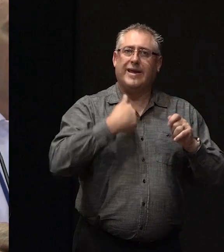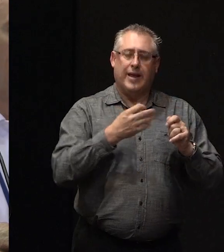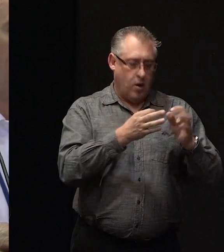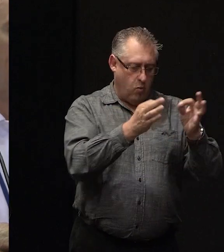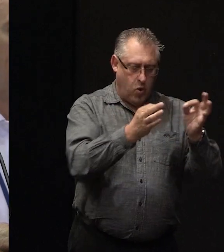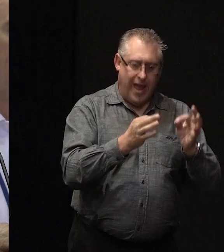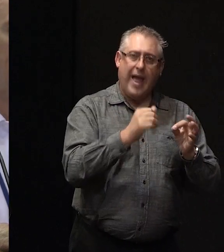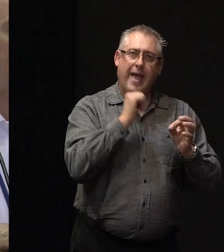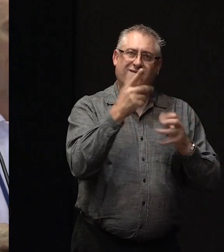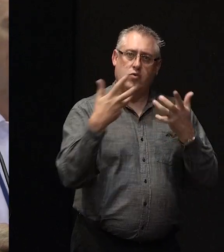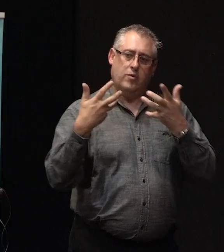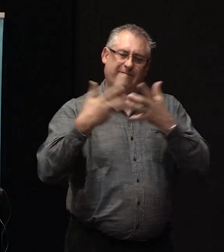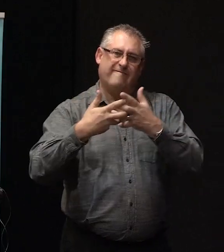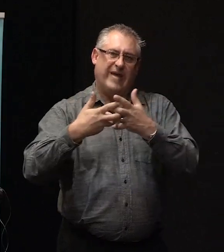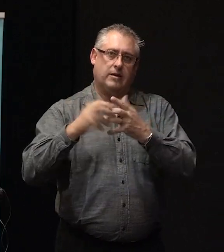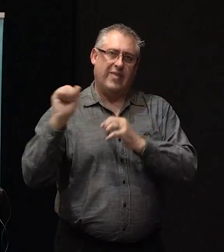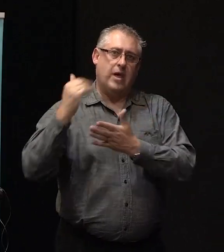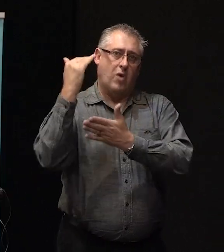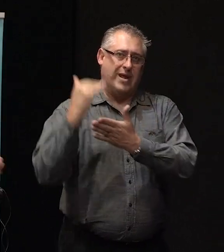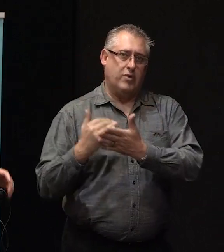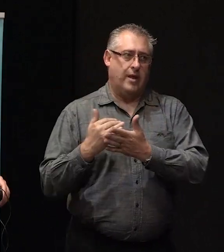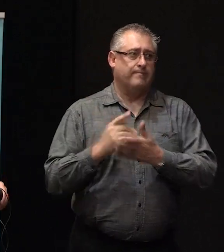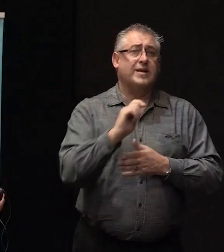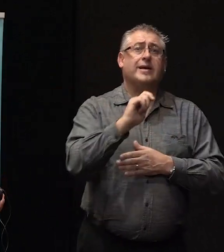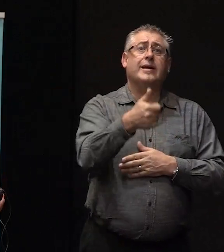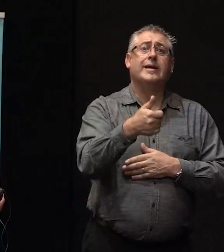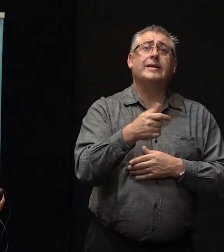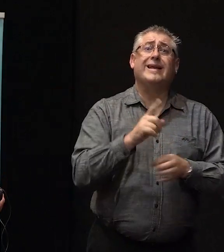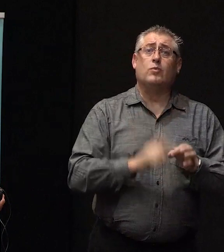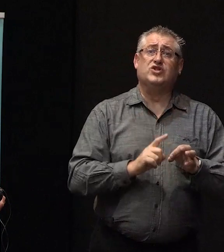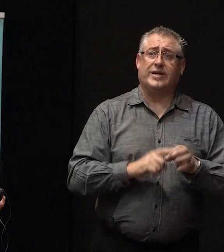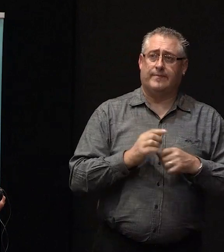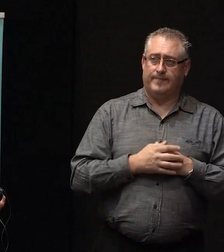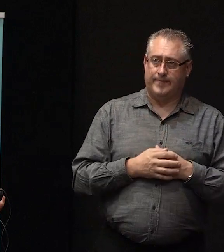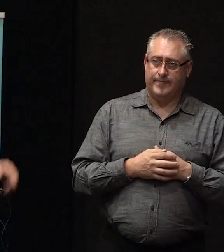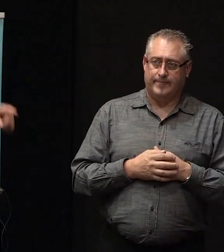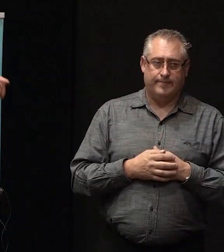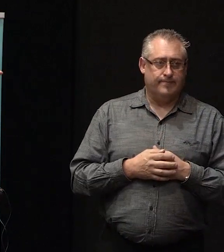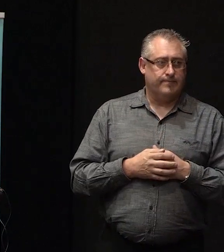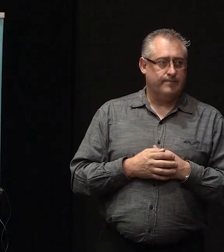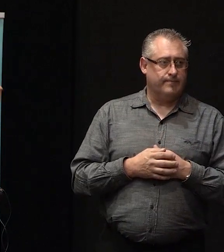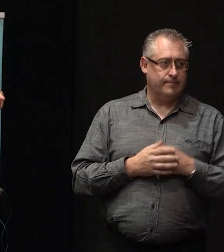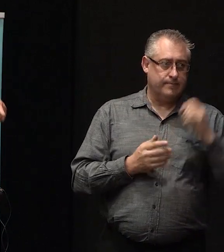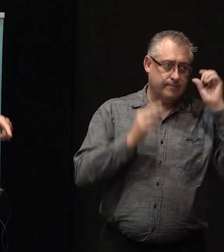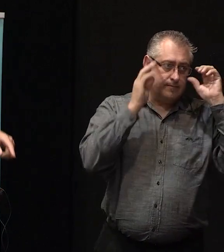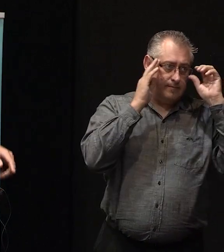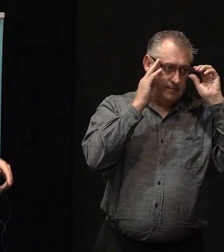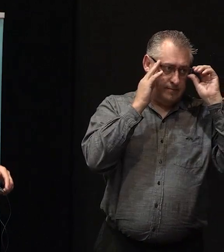you fit into those criteria. Next question? Where is it? You should take over here.